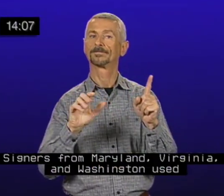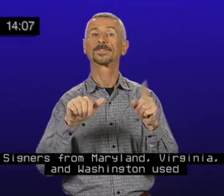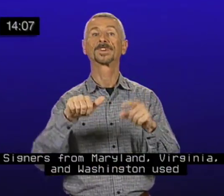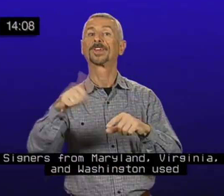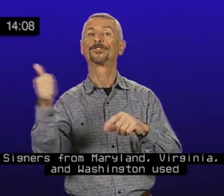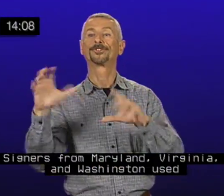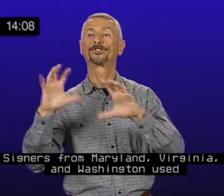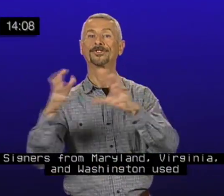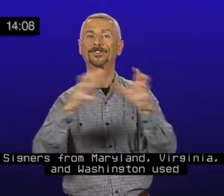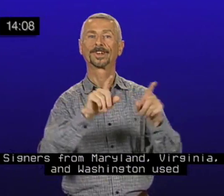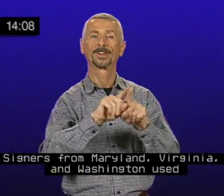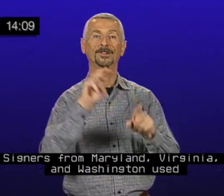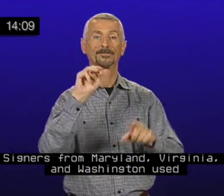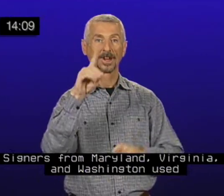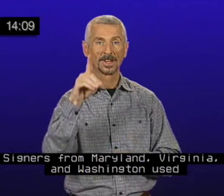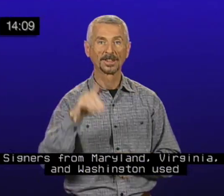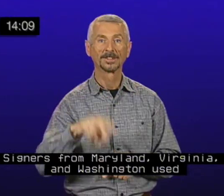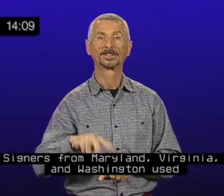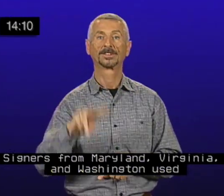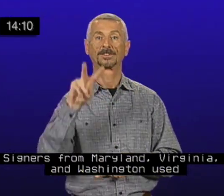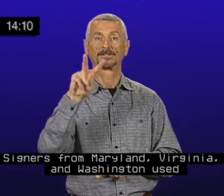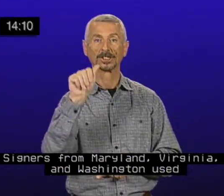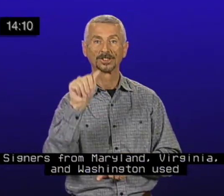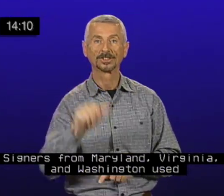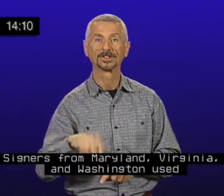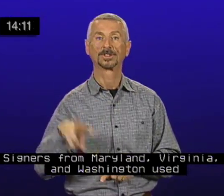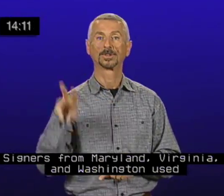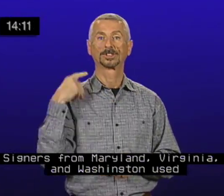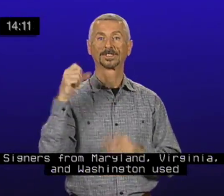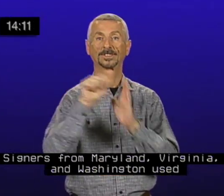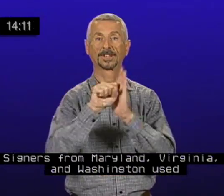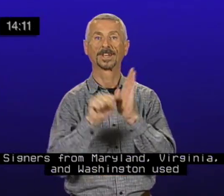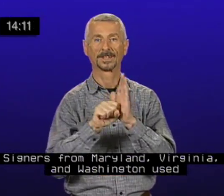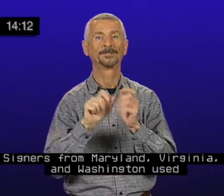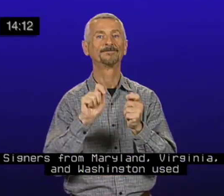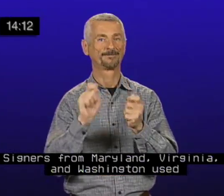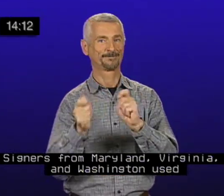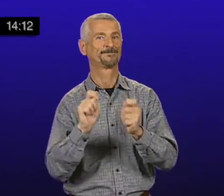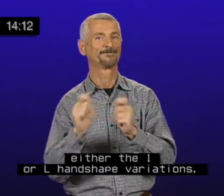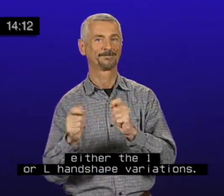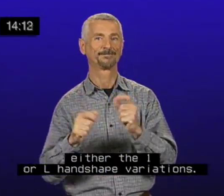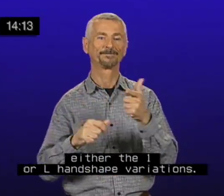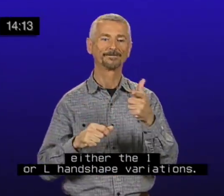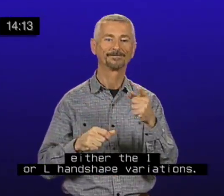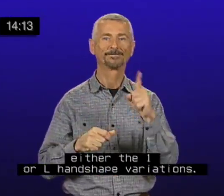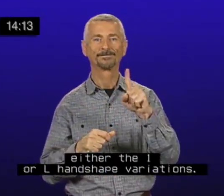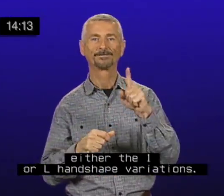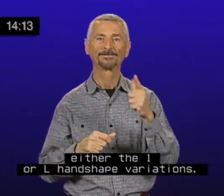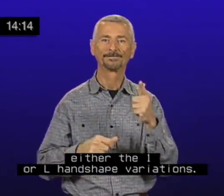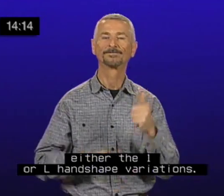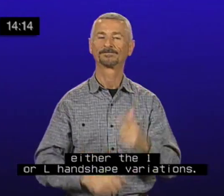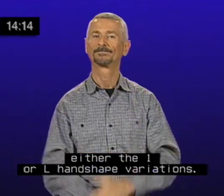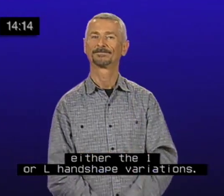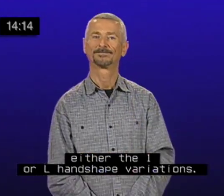Signers from Maryland, Virginia, and Washington used either the one or L hand shape variations.